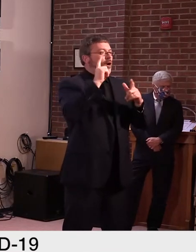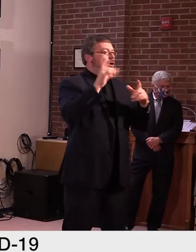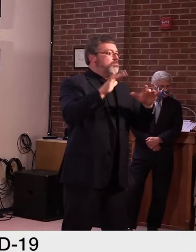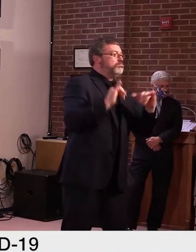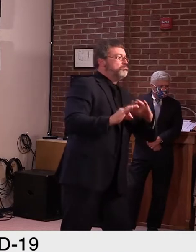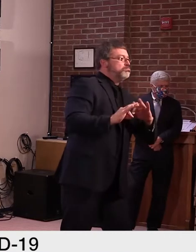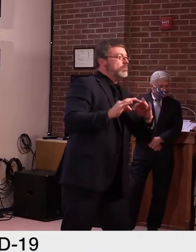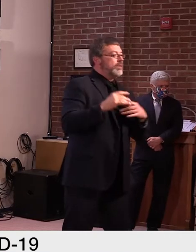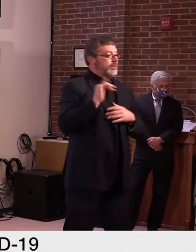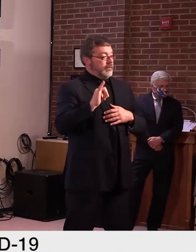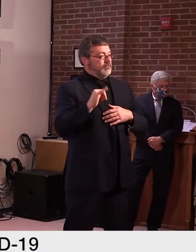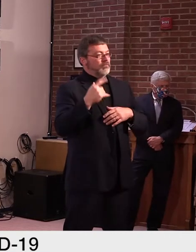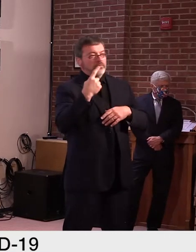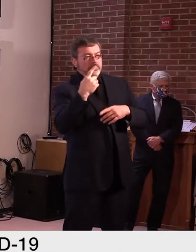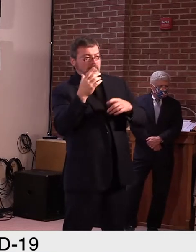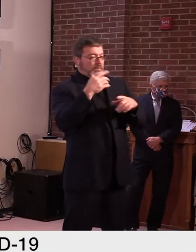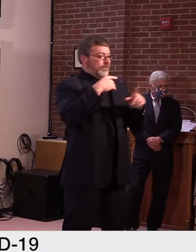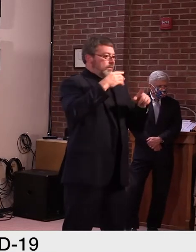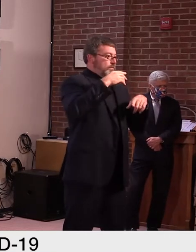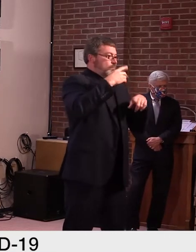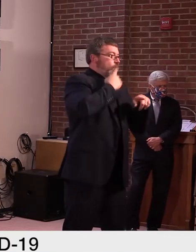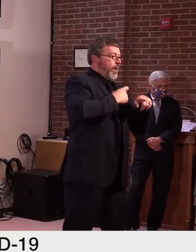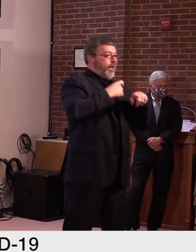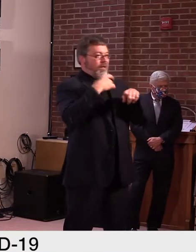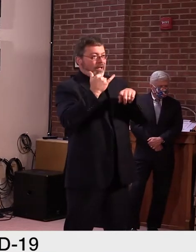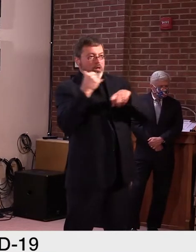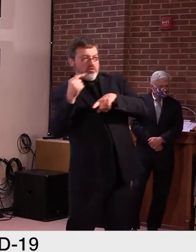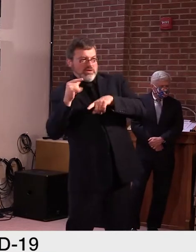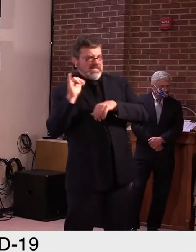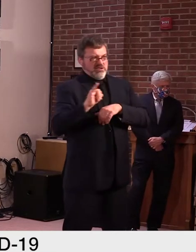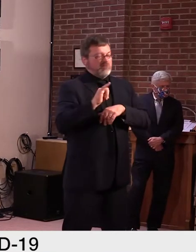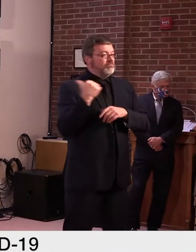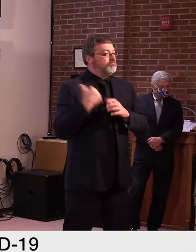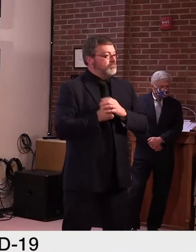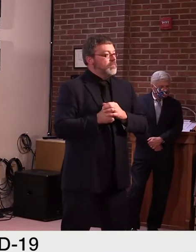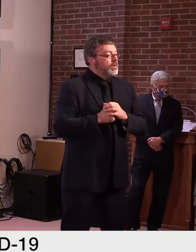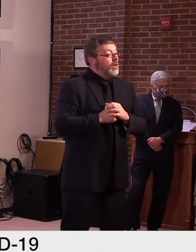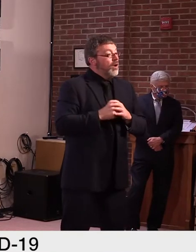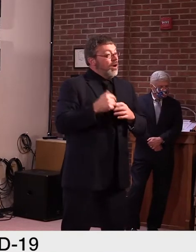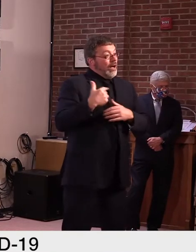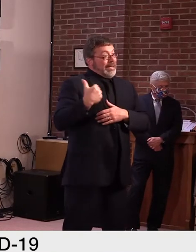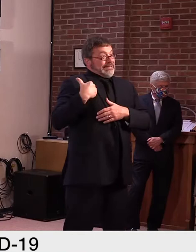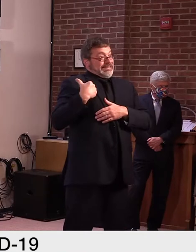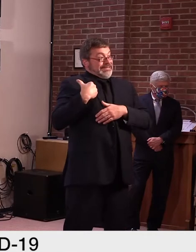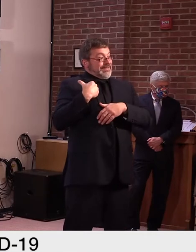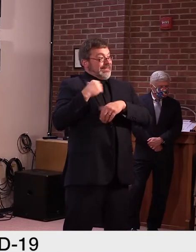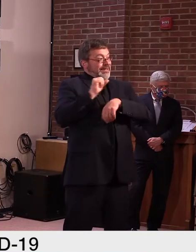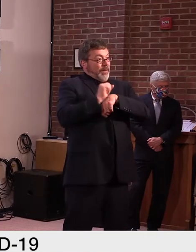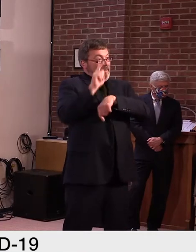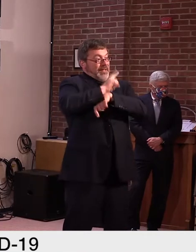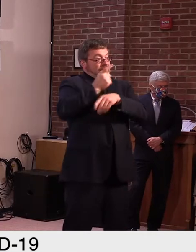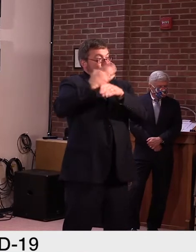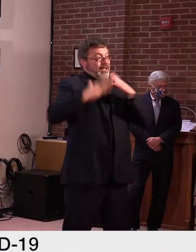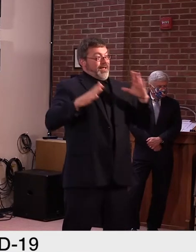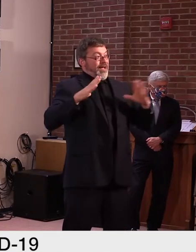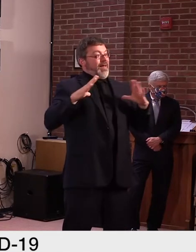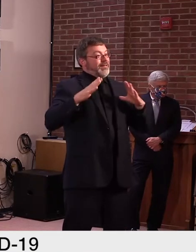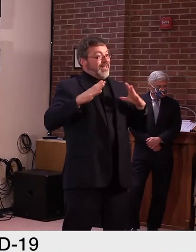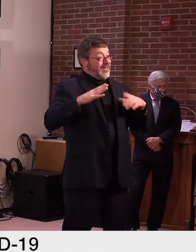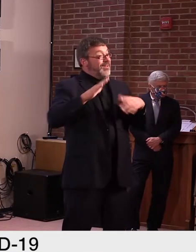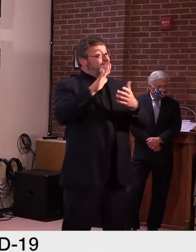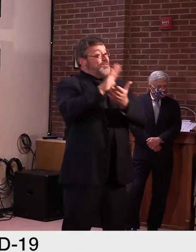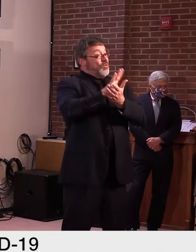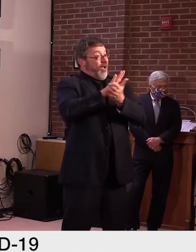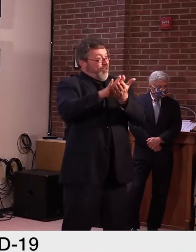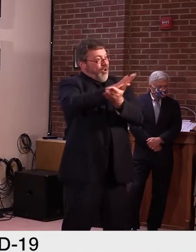period. You can now see really the entire time when colleges were restarting across the country, when K through 12 was restarting across